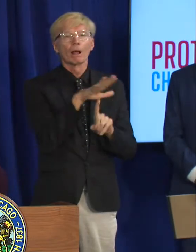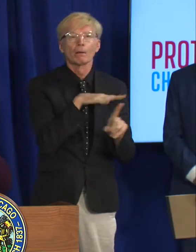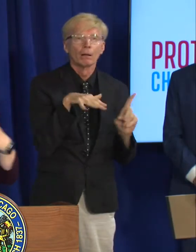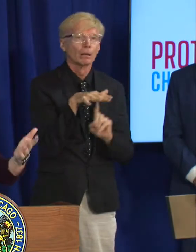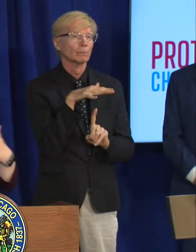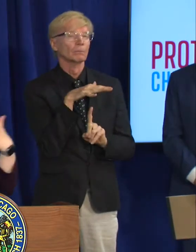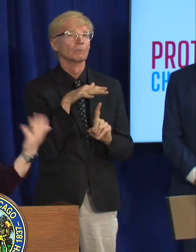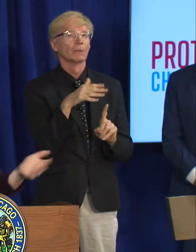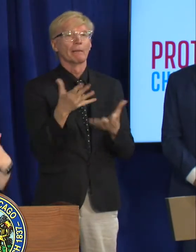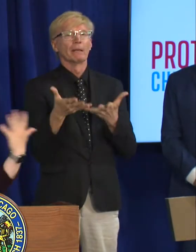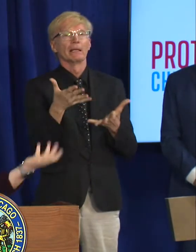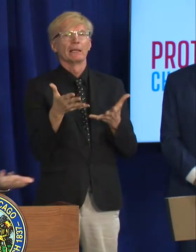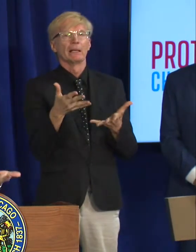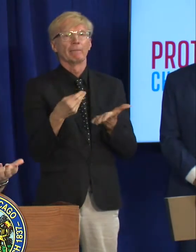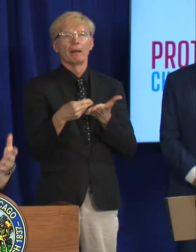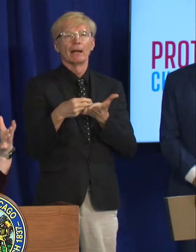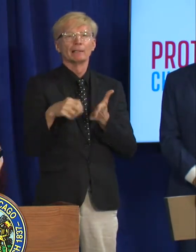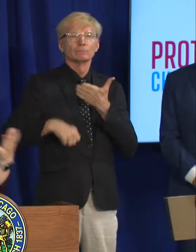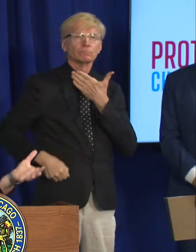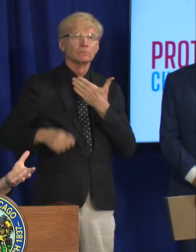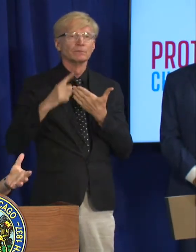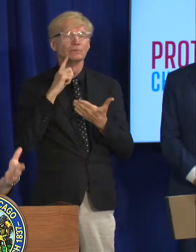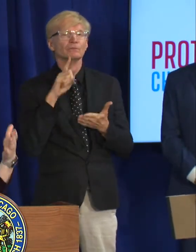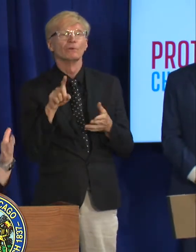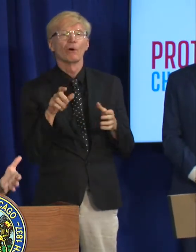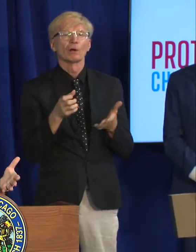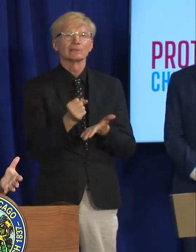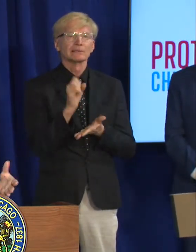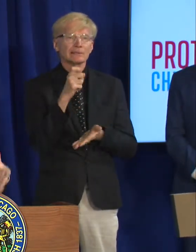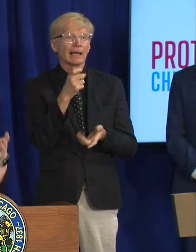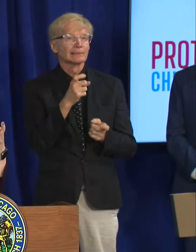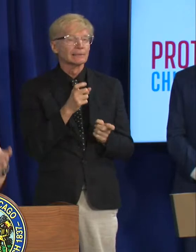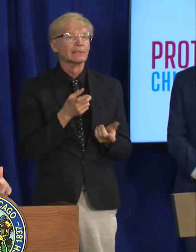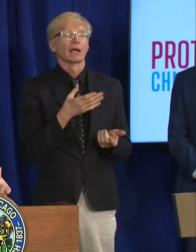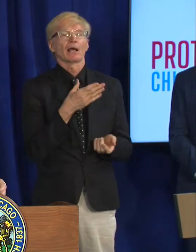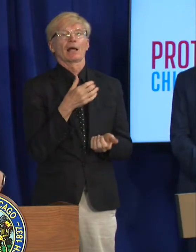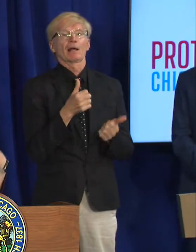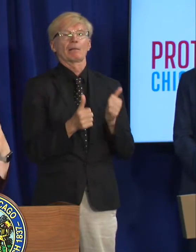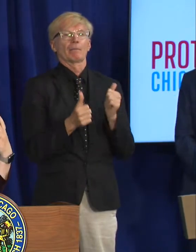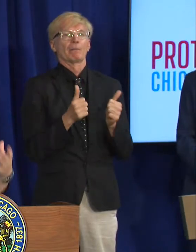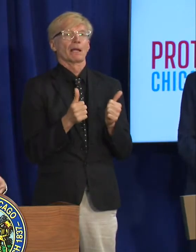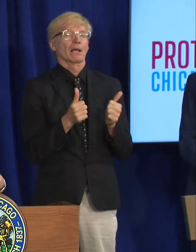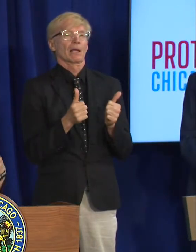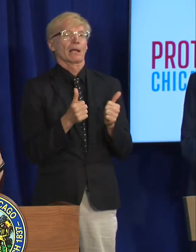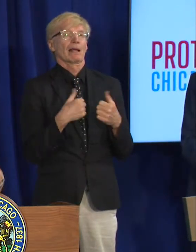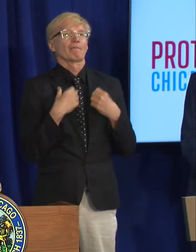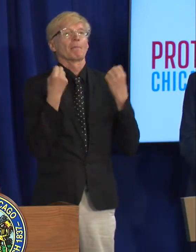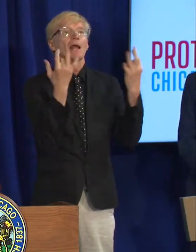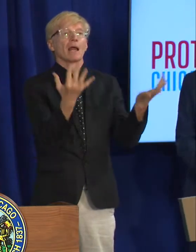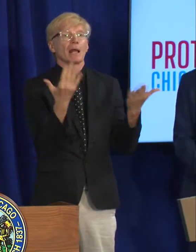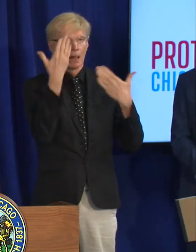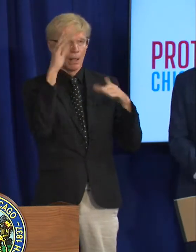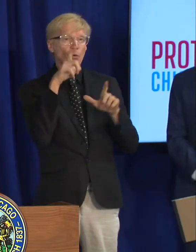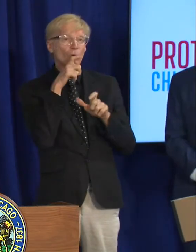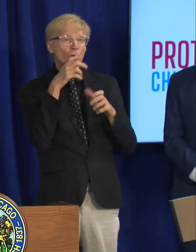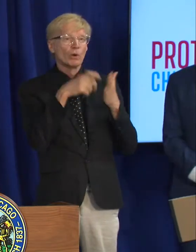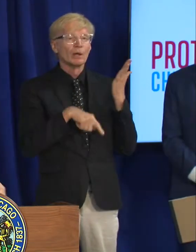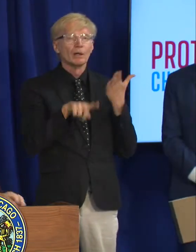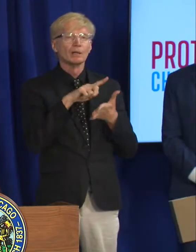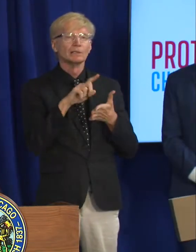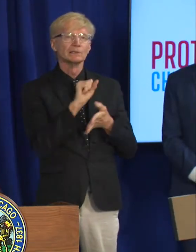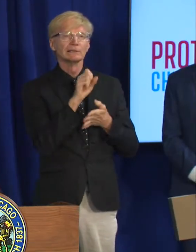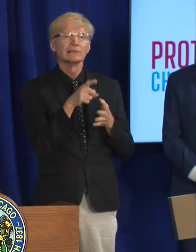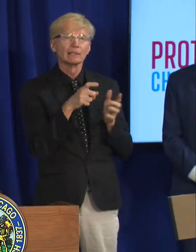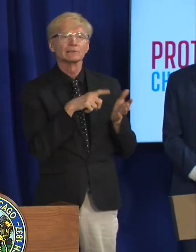exchanging money or other goods for sex or having multiple or anonymous partners in recent weeks